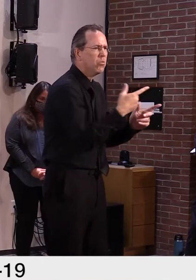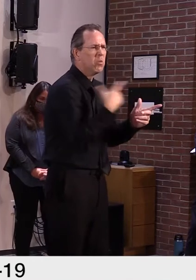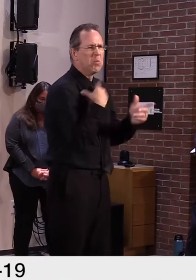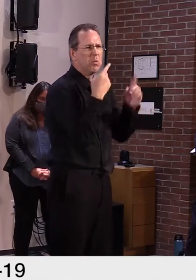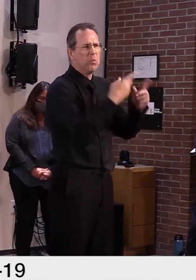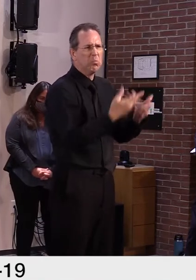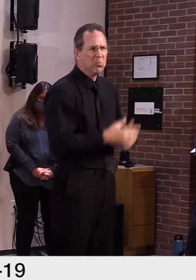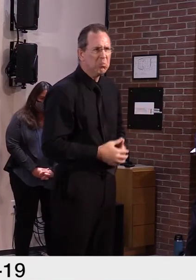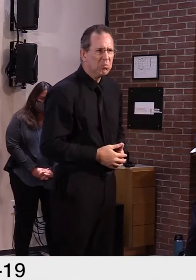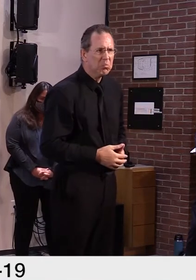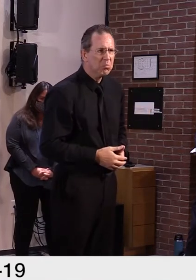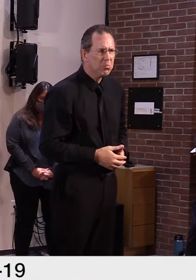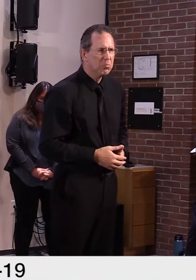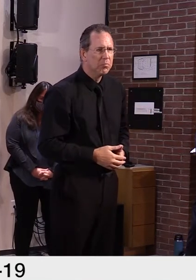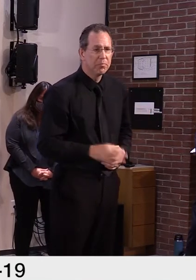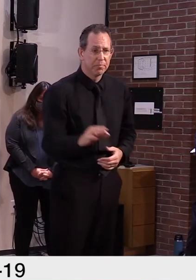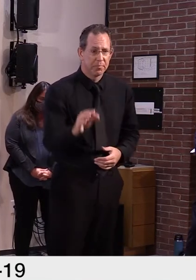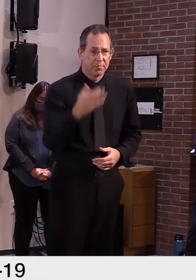Leah, VPR.